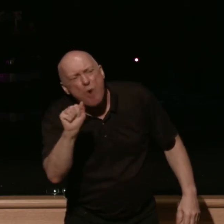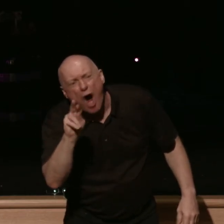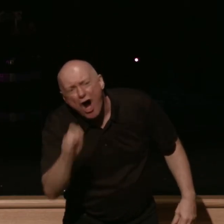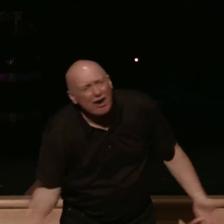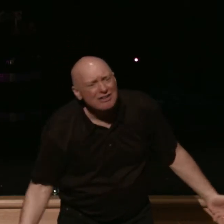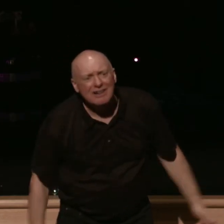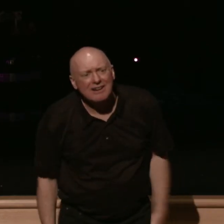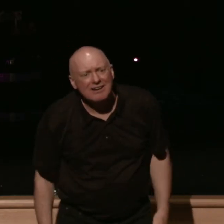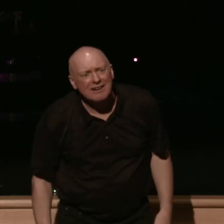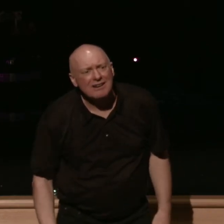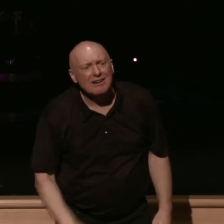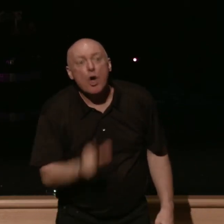Who do you think I am?